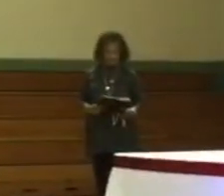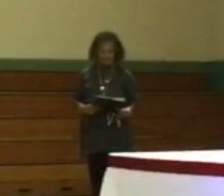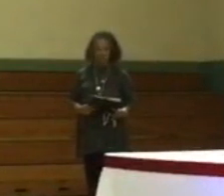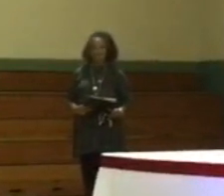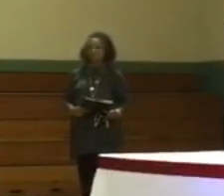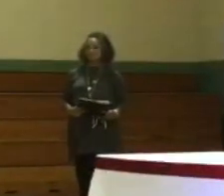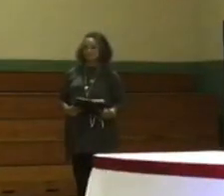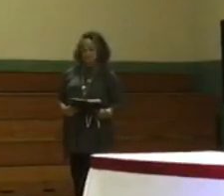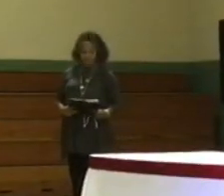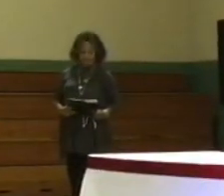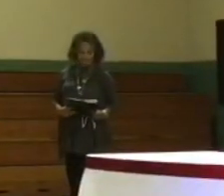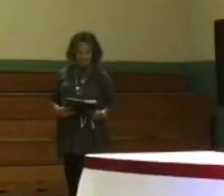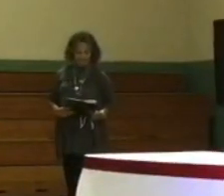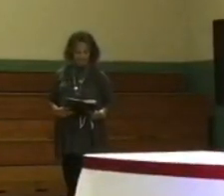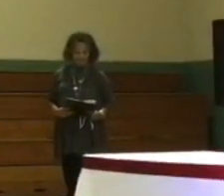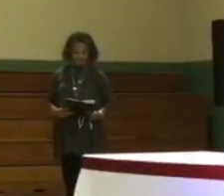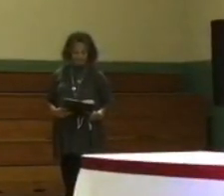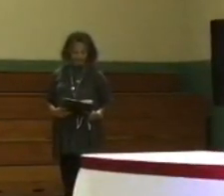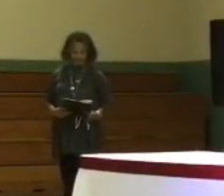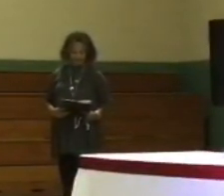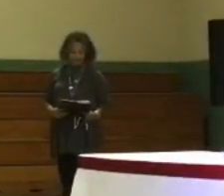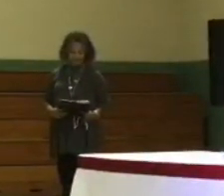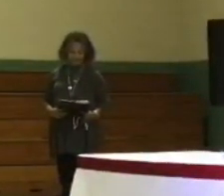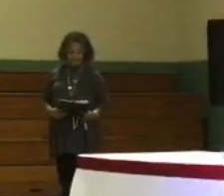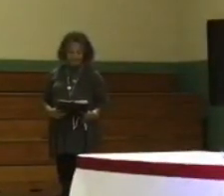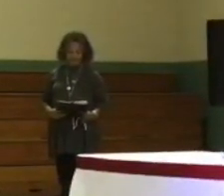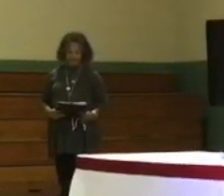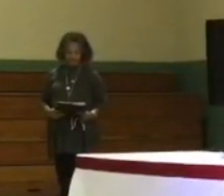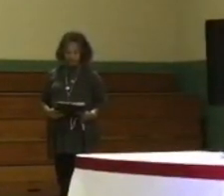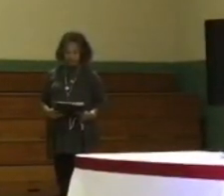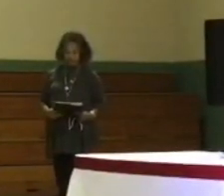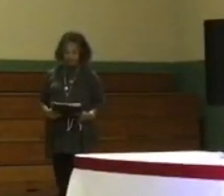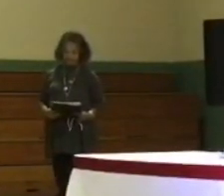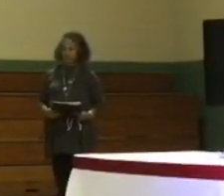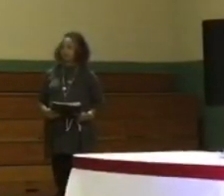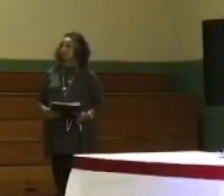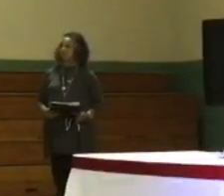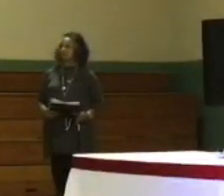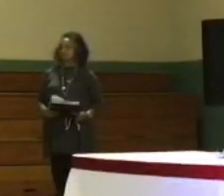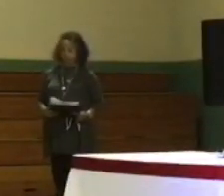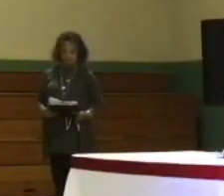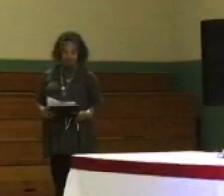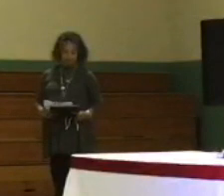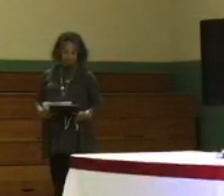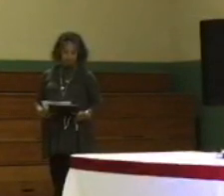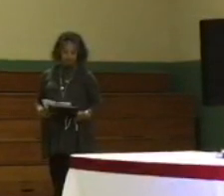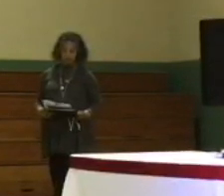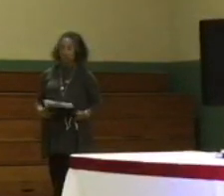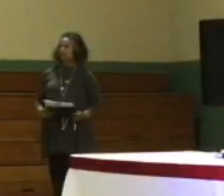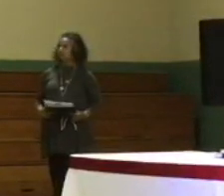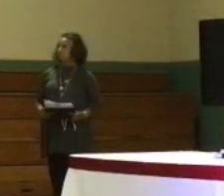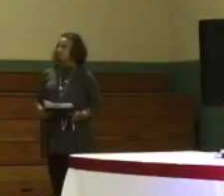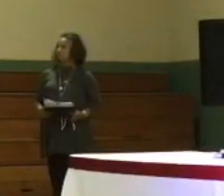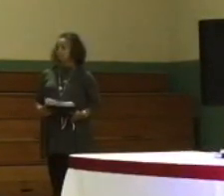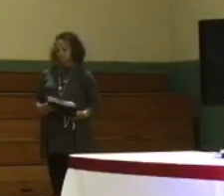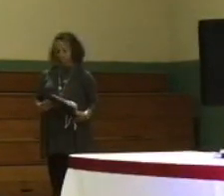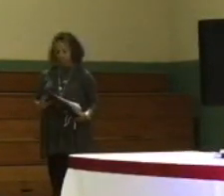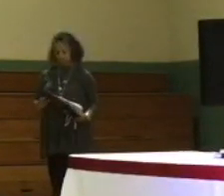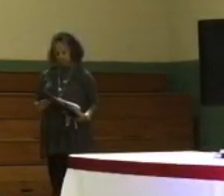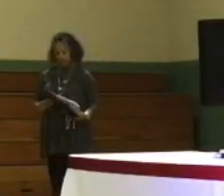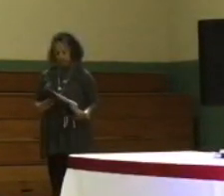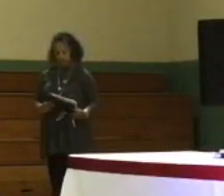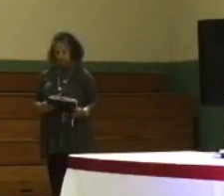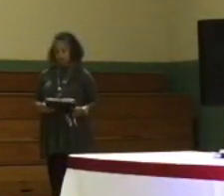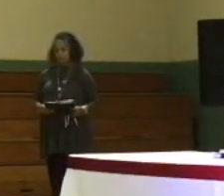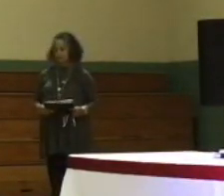have not been given a platform. It's a form, actually, of voter suppression. So, anyone who extends